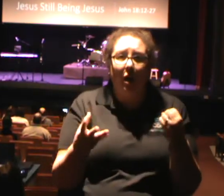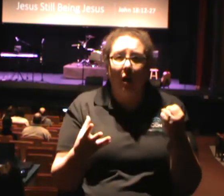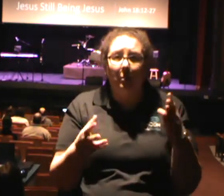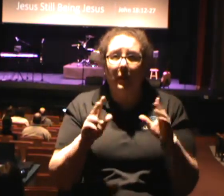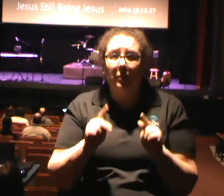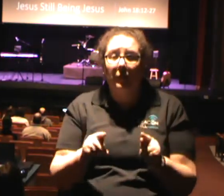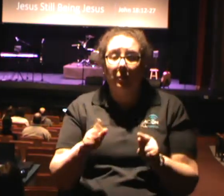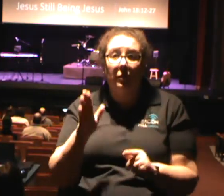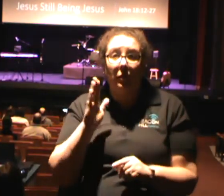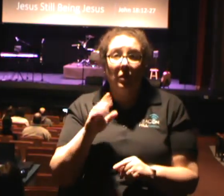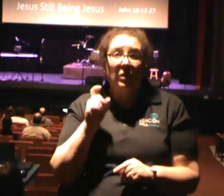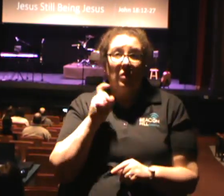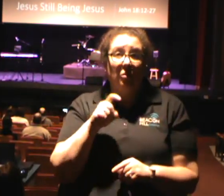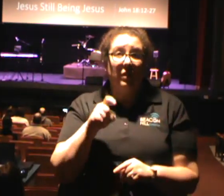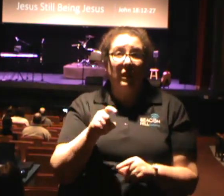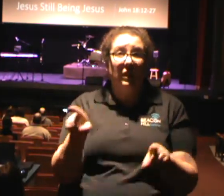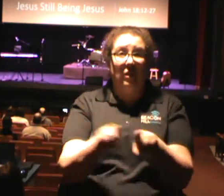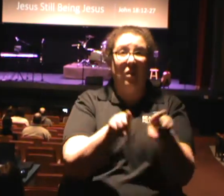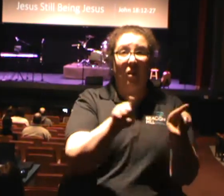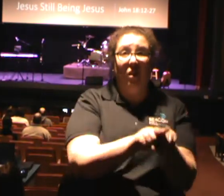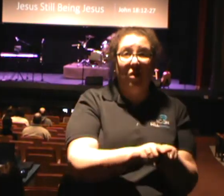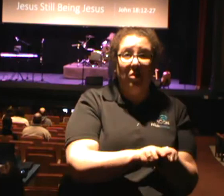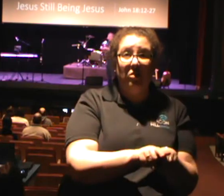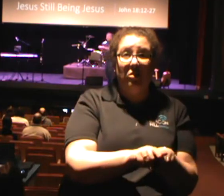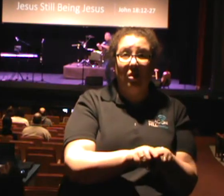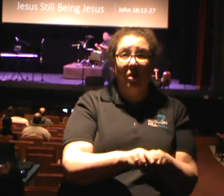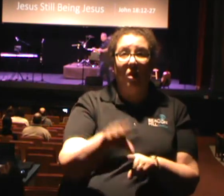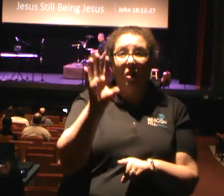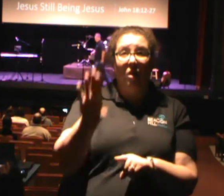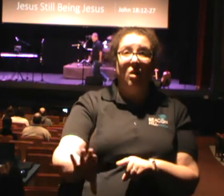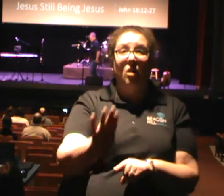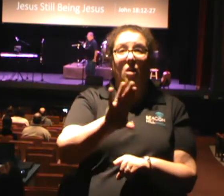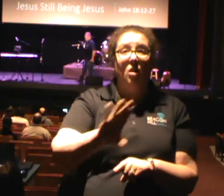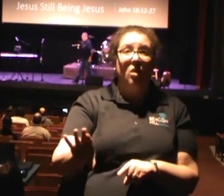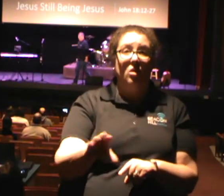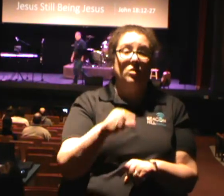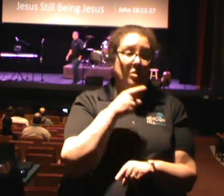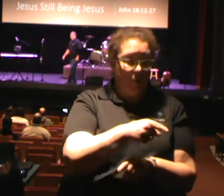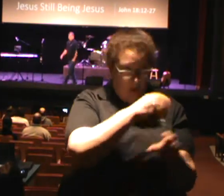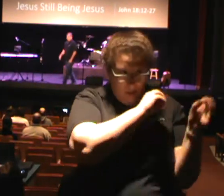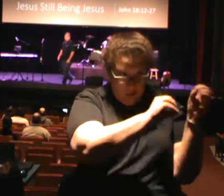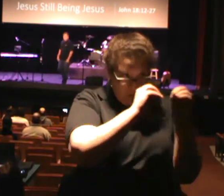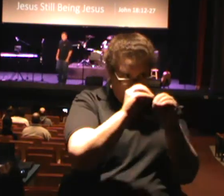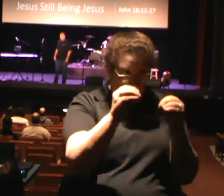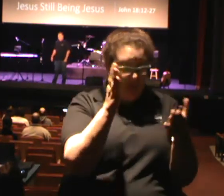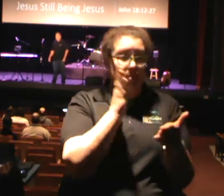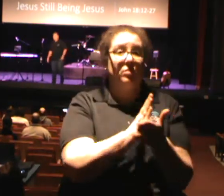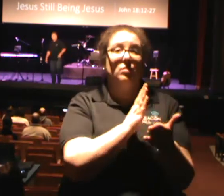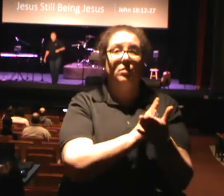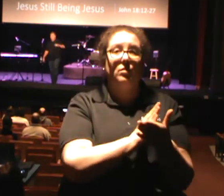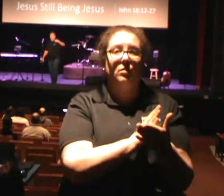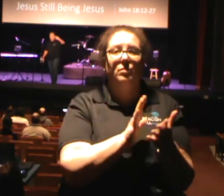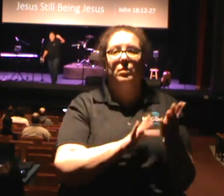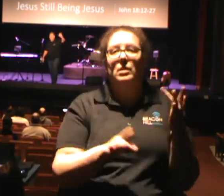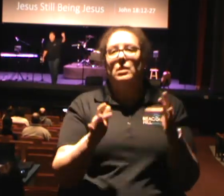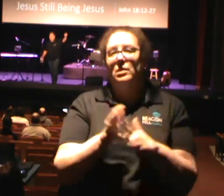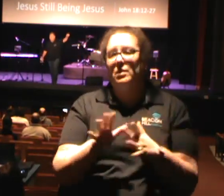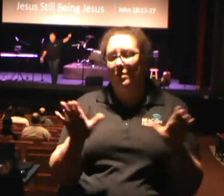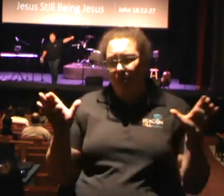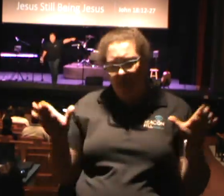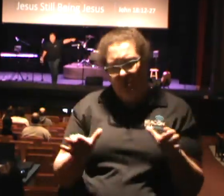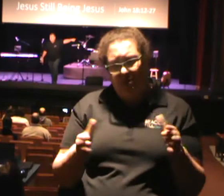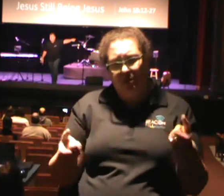to have to put up on the cross so that his teaching would be completely eradicated. You know what Jesus did? While Peter was